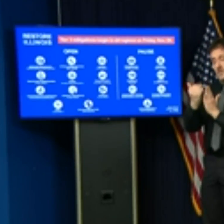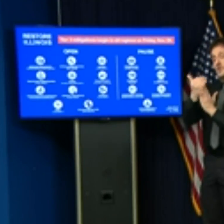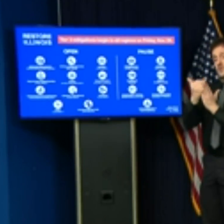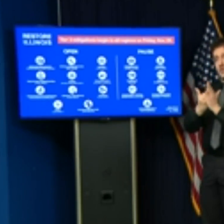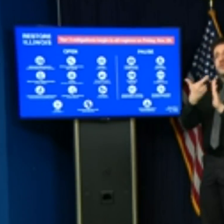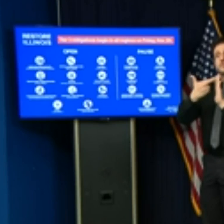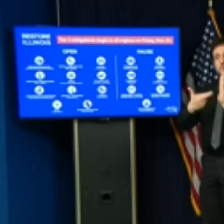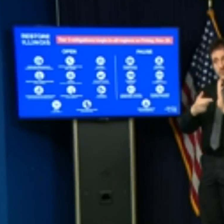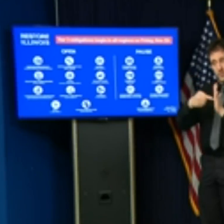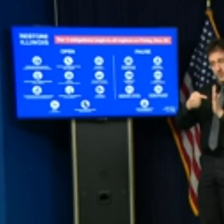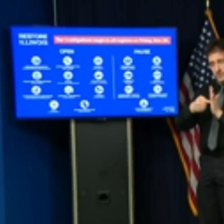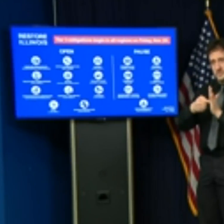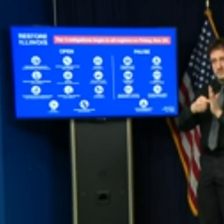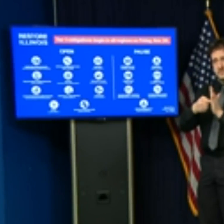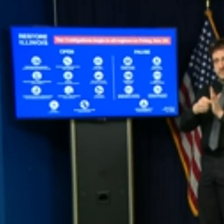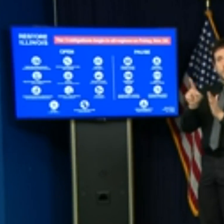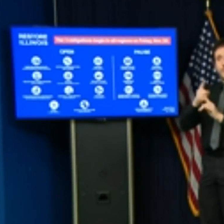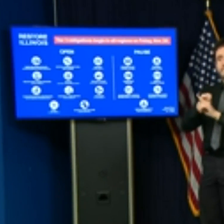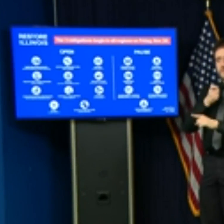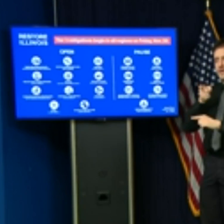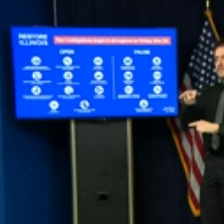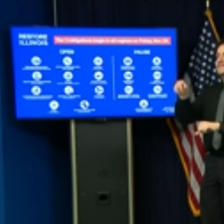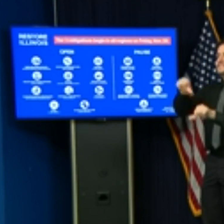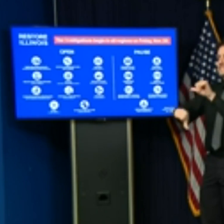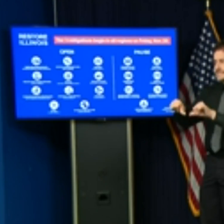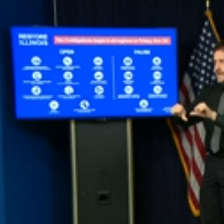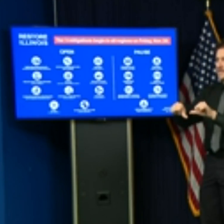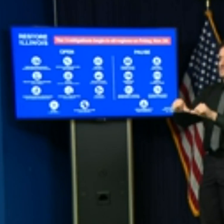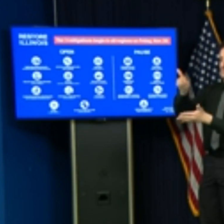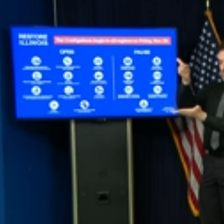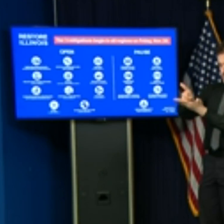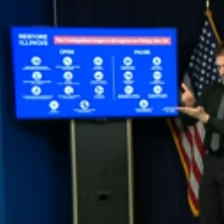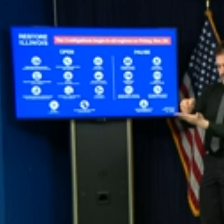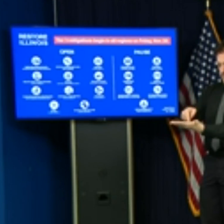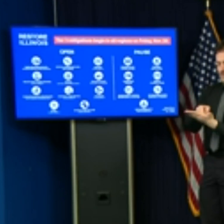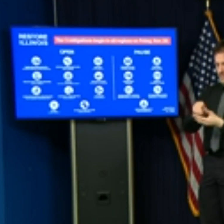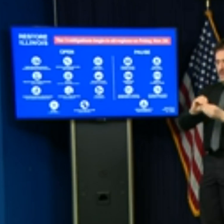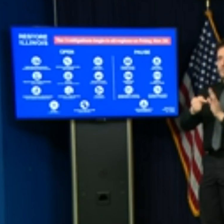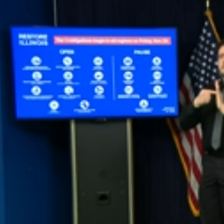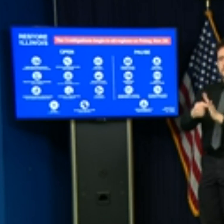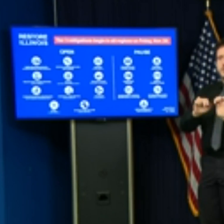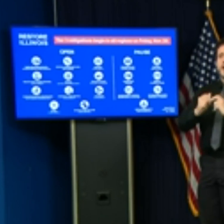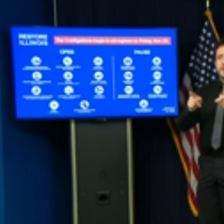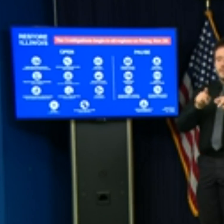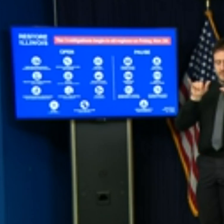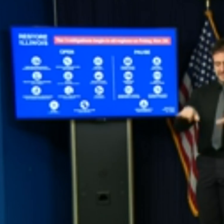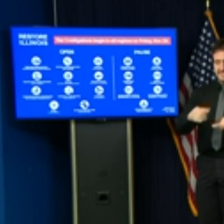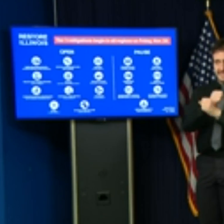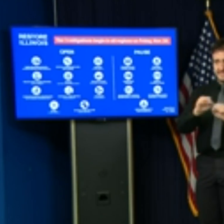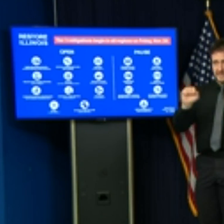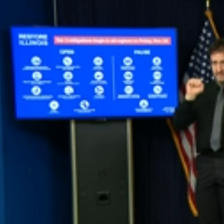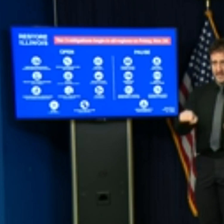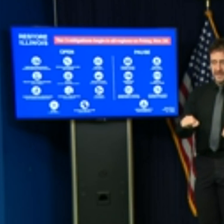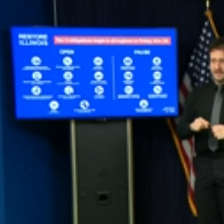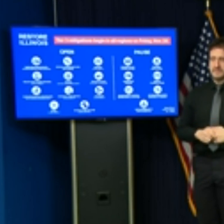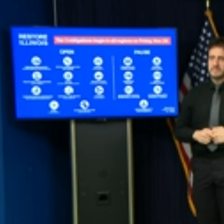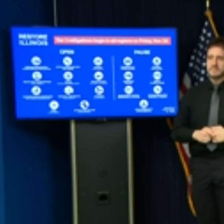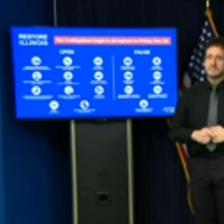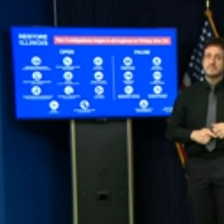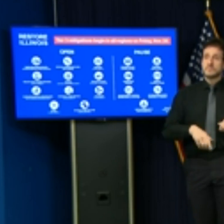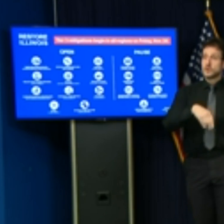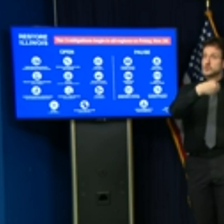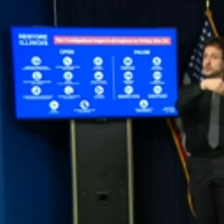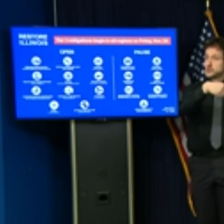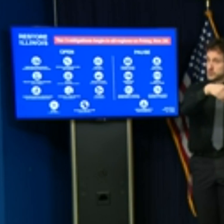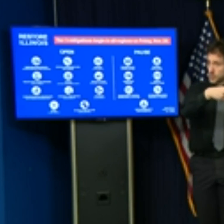and data focused on what will keep people safe. You'll notice that retail stores, as well as